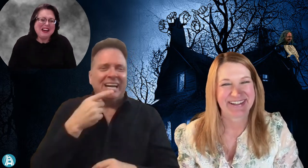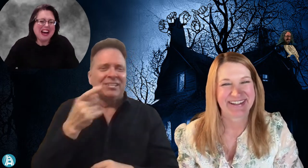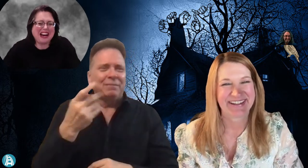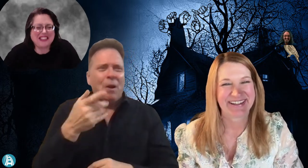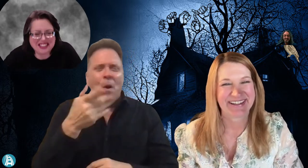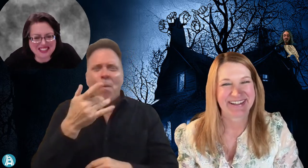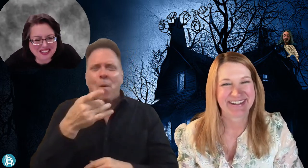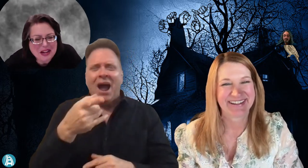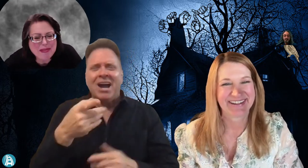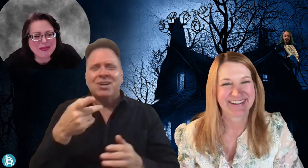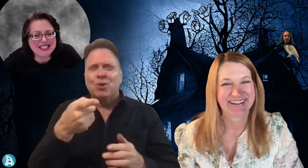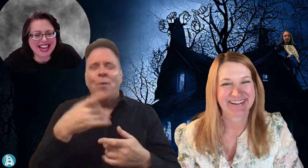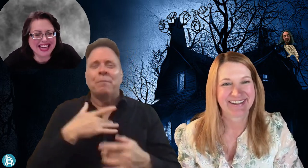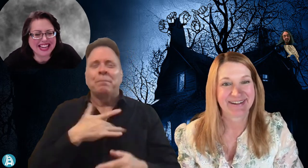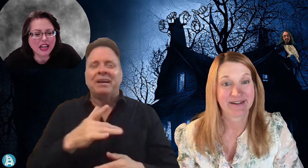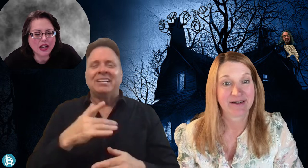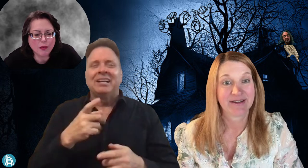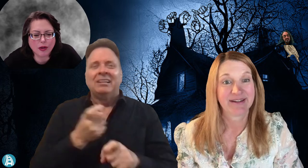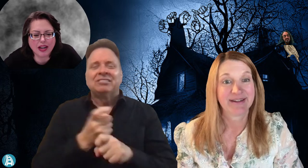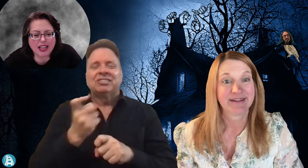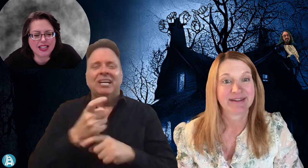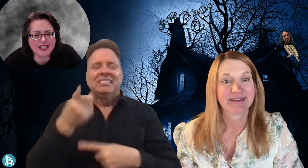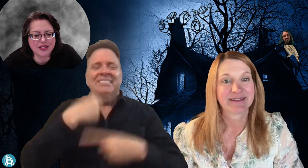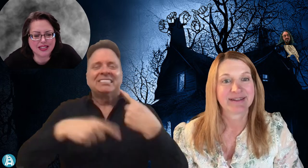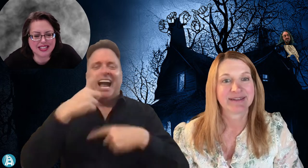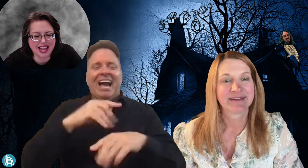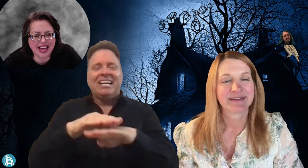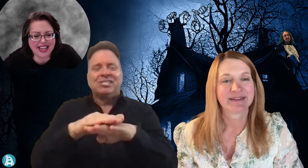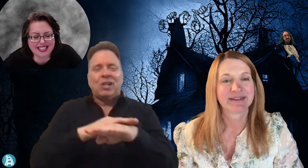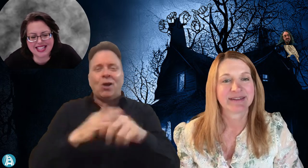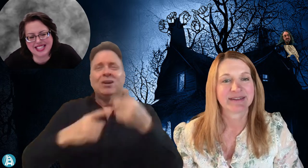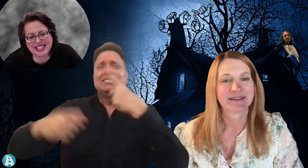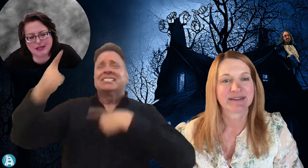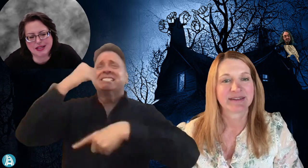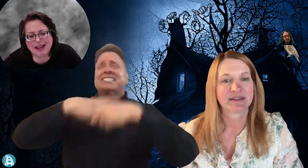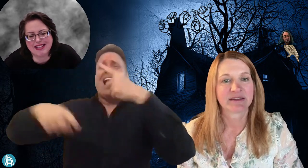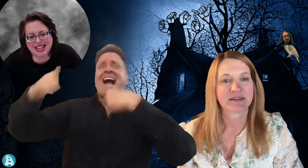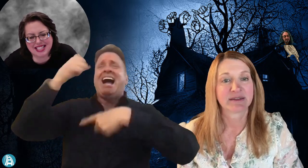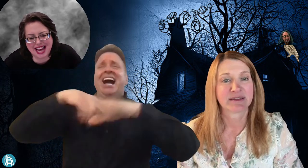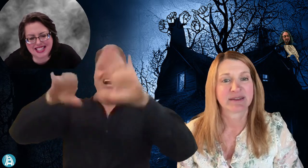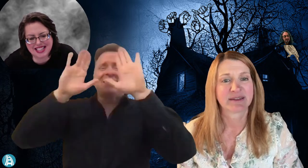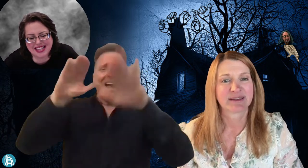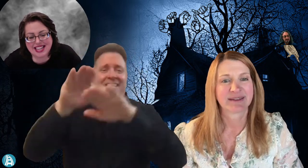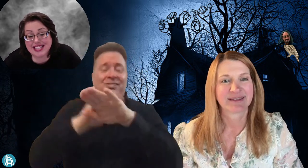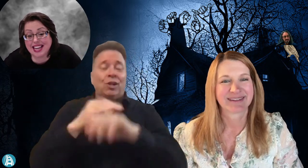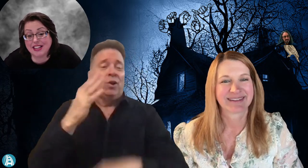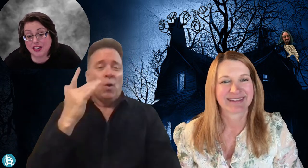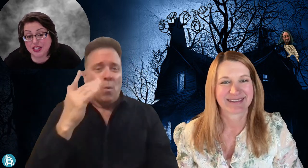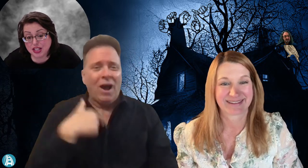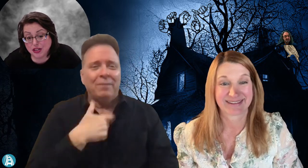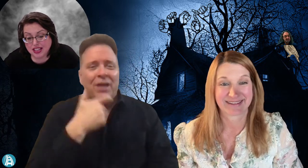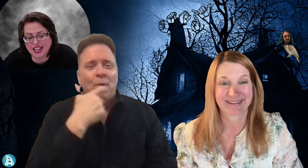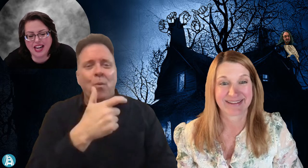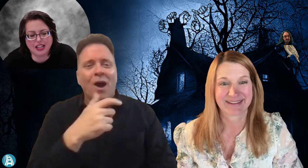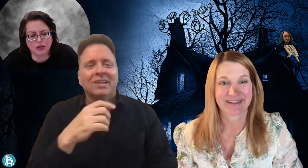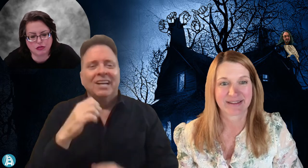Oh, I don't know. People say, what are you doing next? They tease about Scientastic because I sign it very slowly. I go,